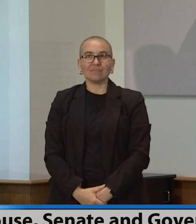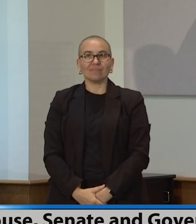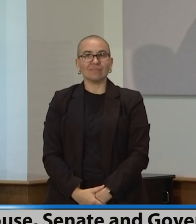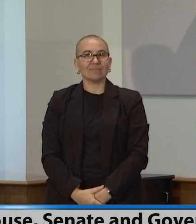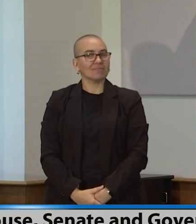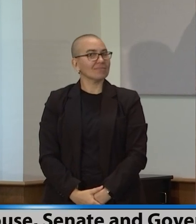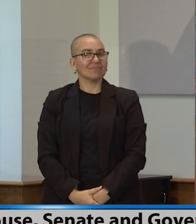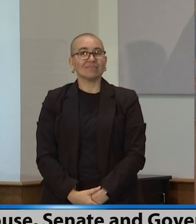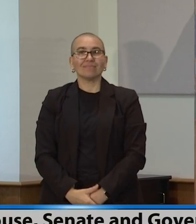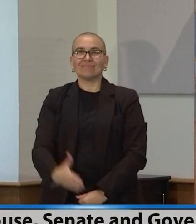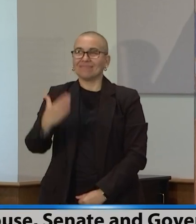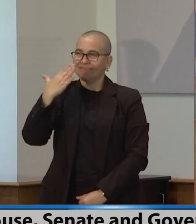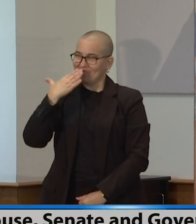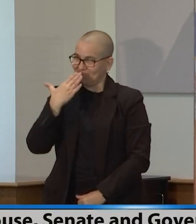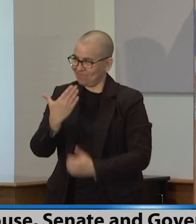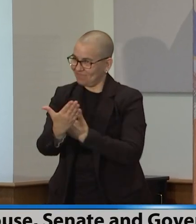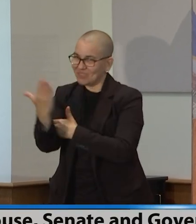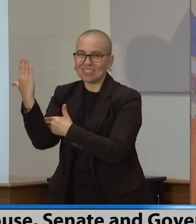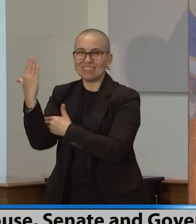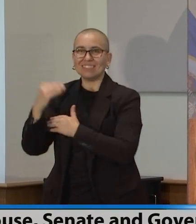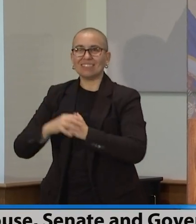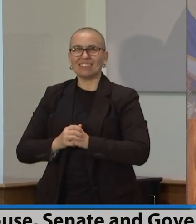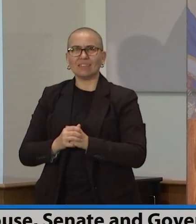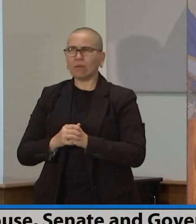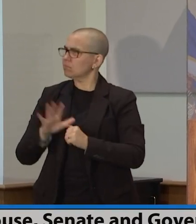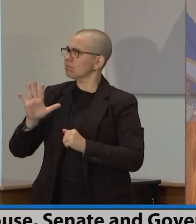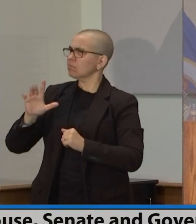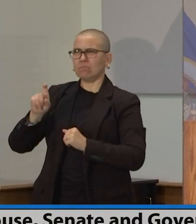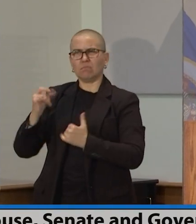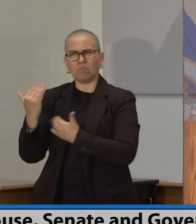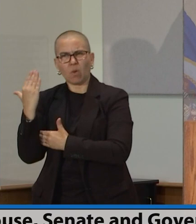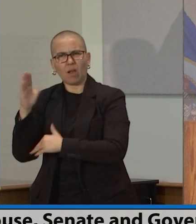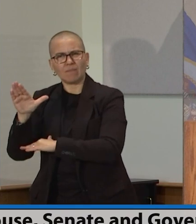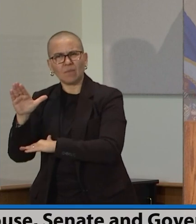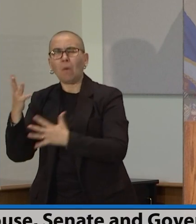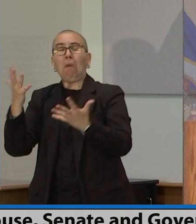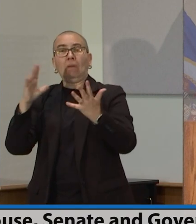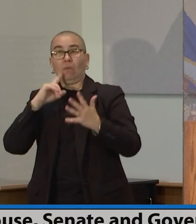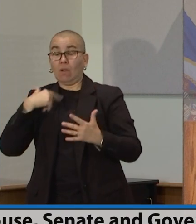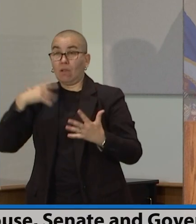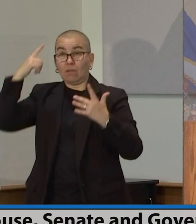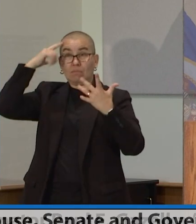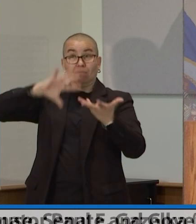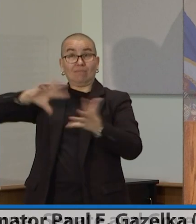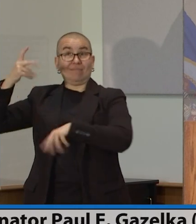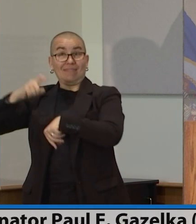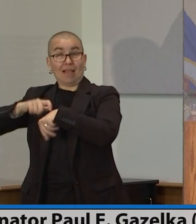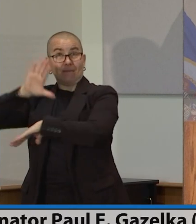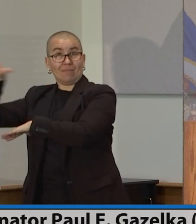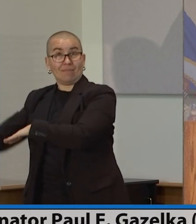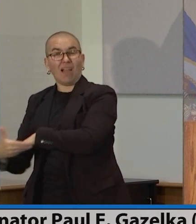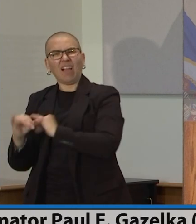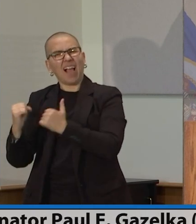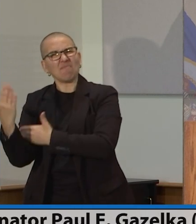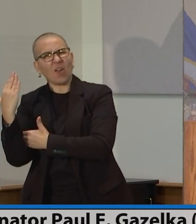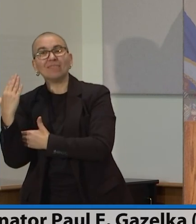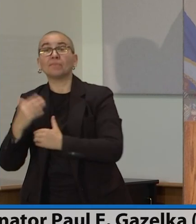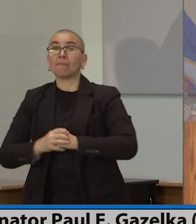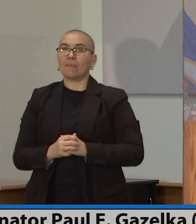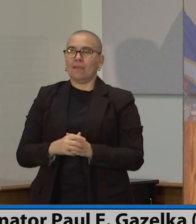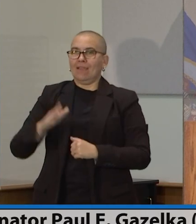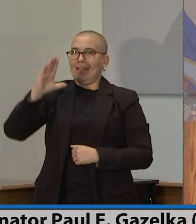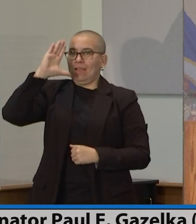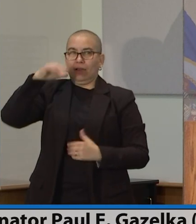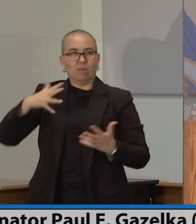Well, good morning. I think it's still morning. We worked late into the night, and sooner or later we had to come to a